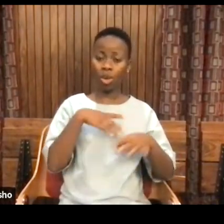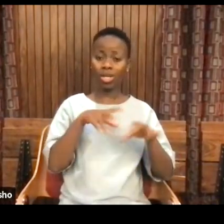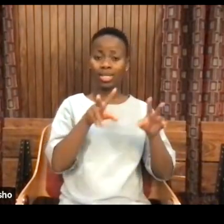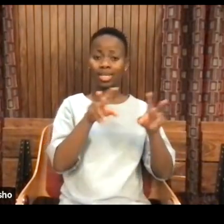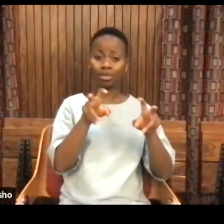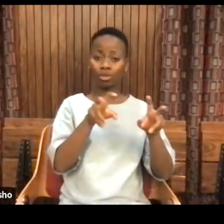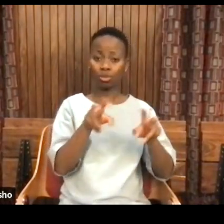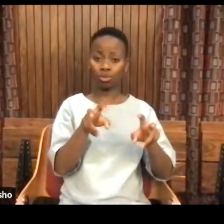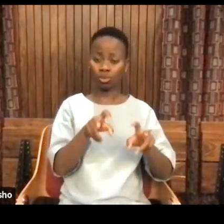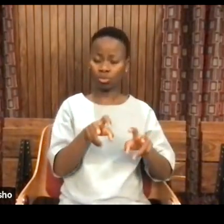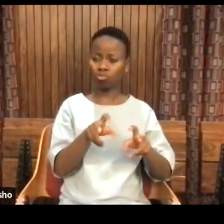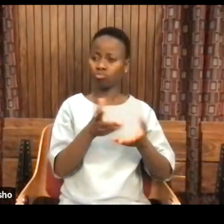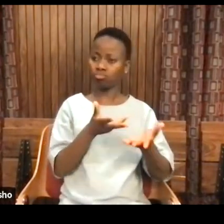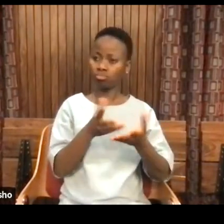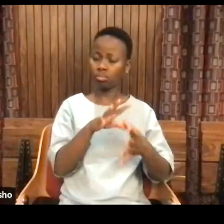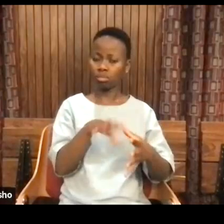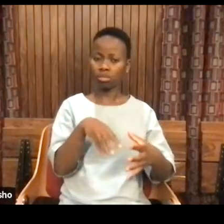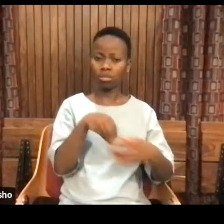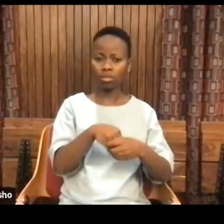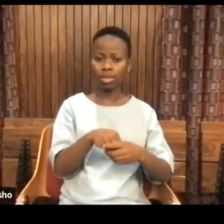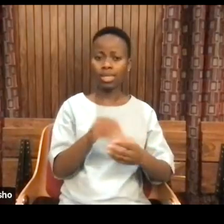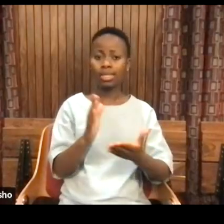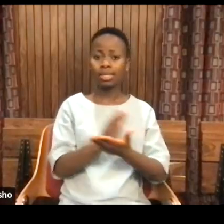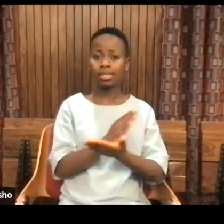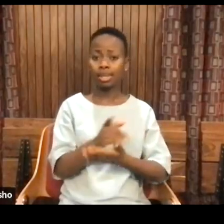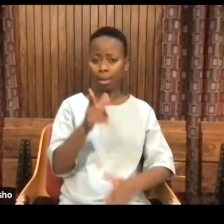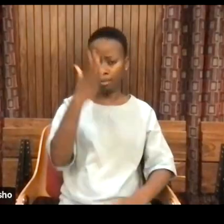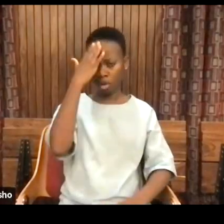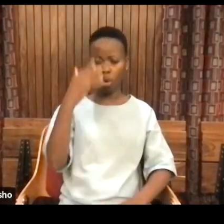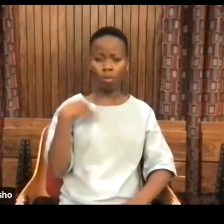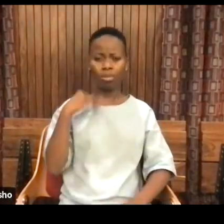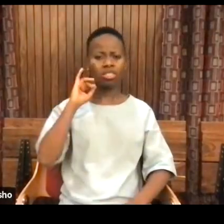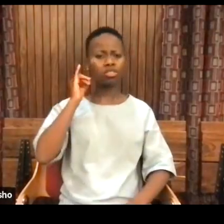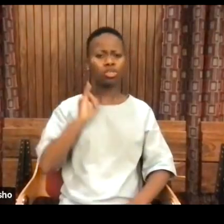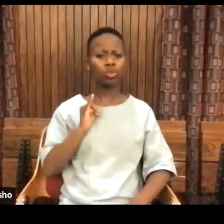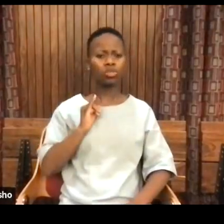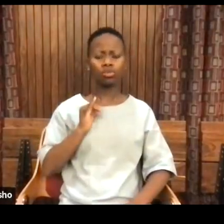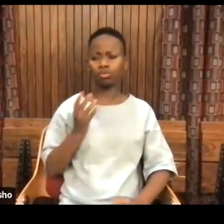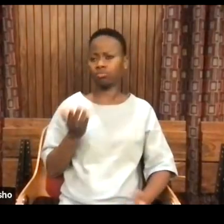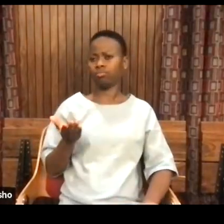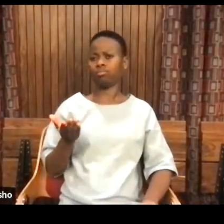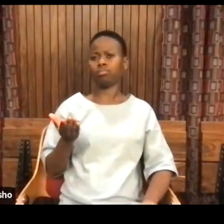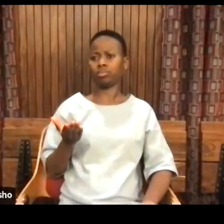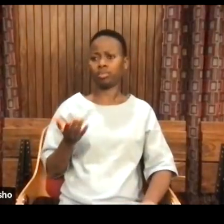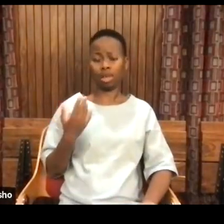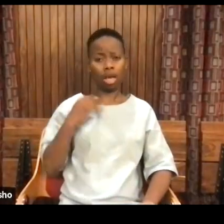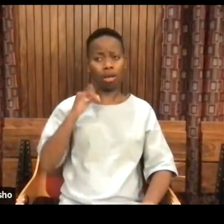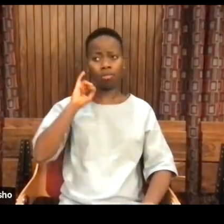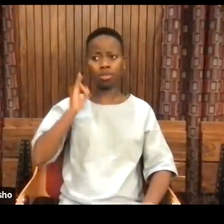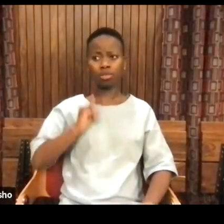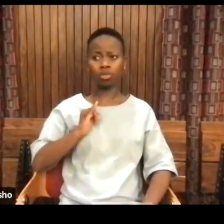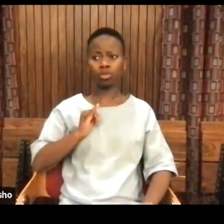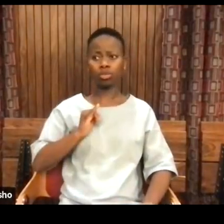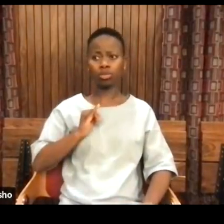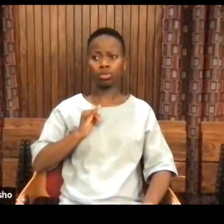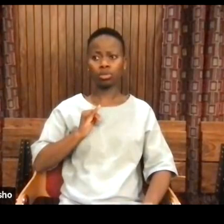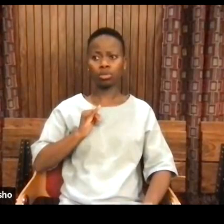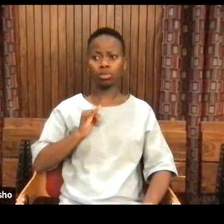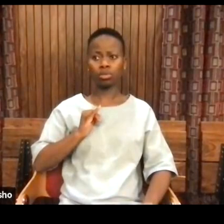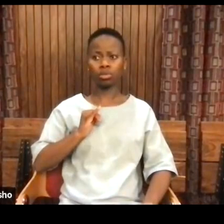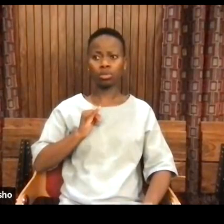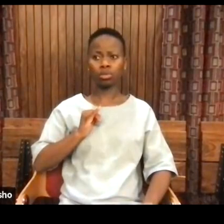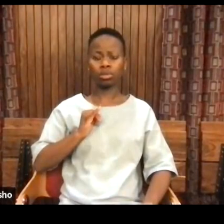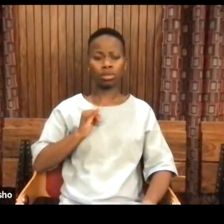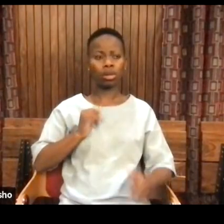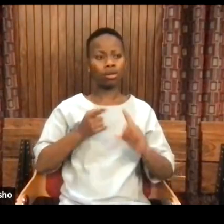are really difficult. Some of you know, for instance, that I'm a Jew. And in the context, and I'm a Jew from Jews who'd